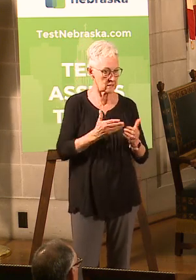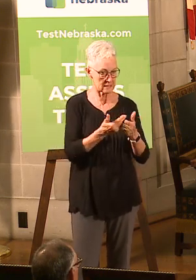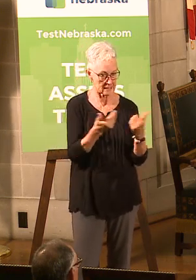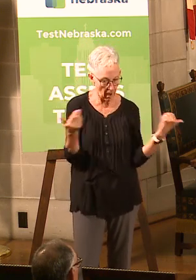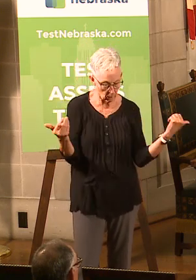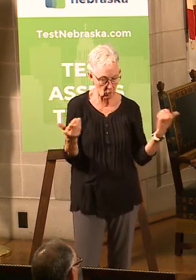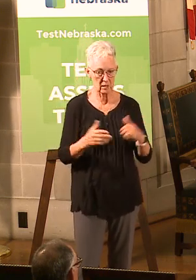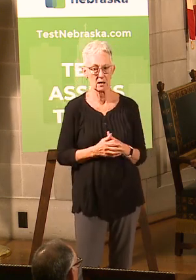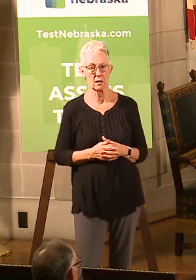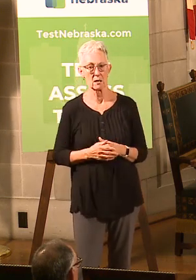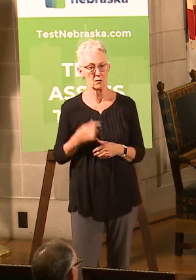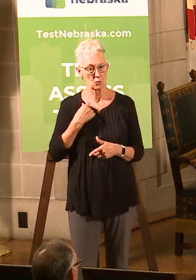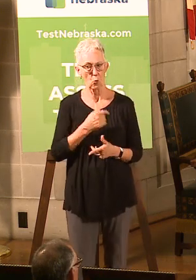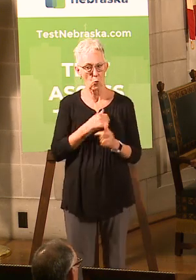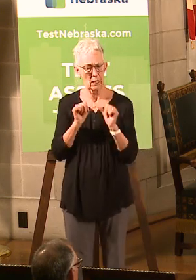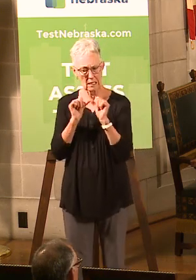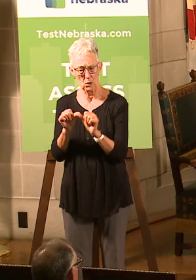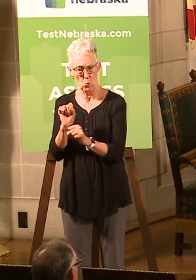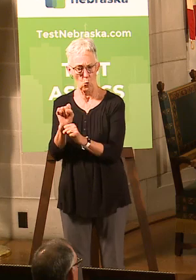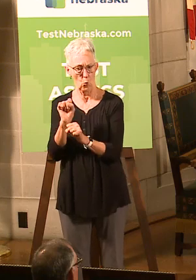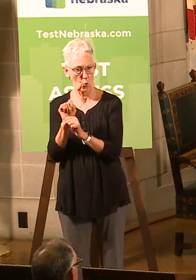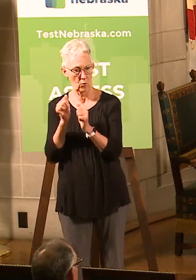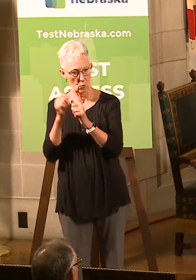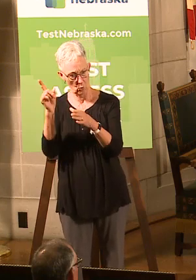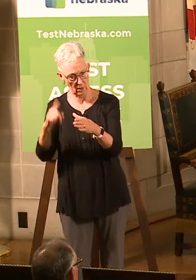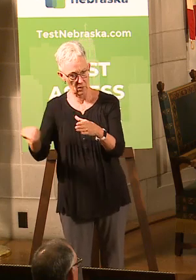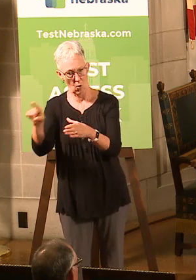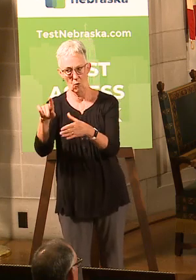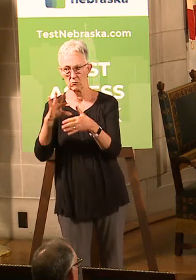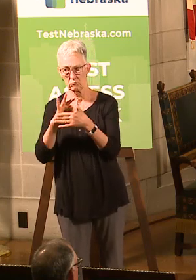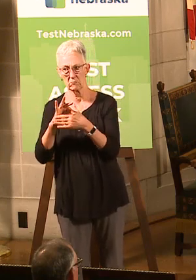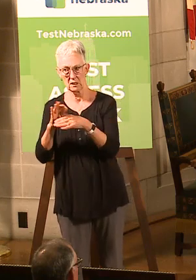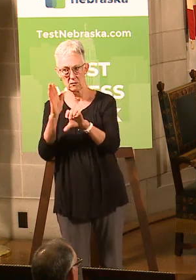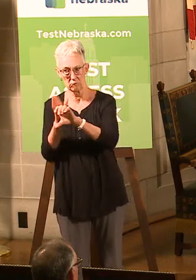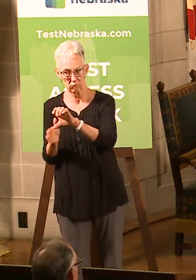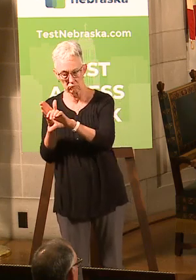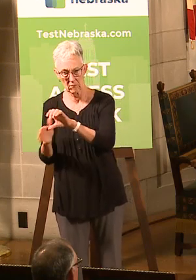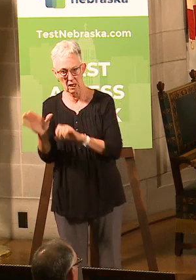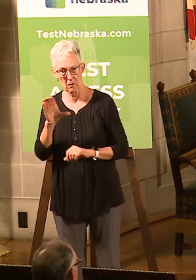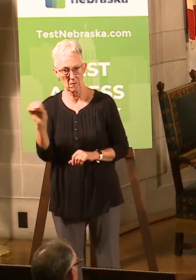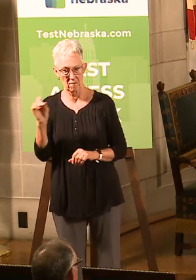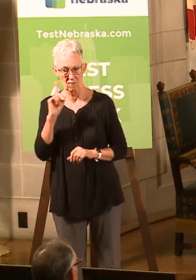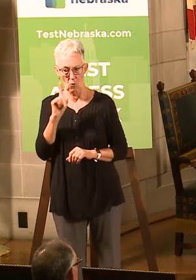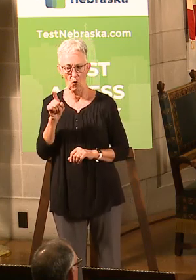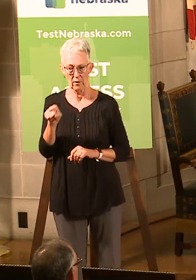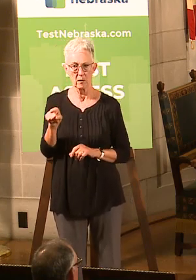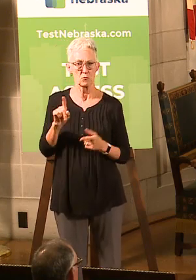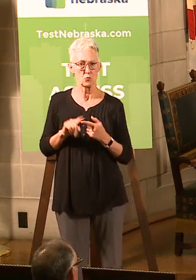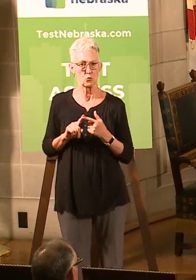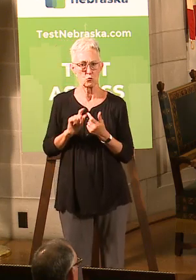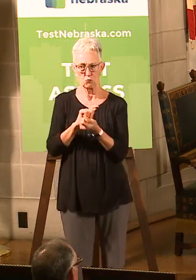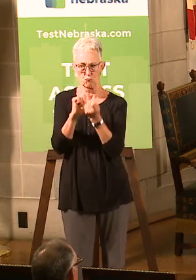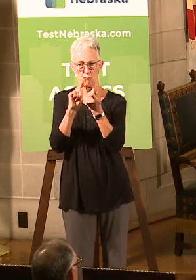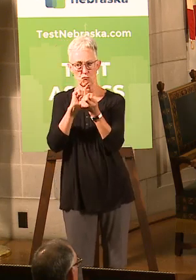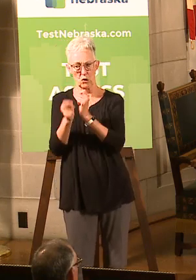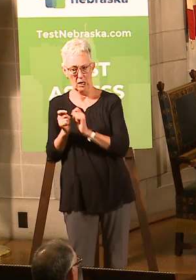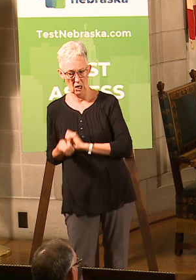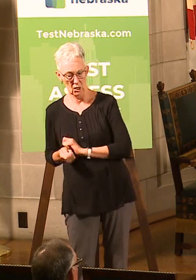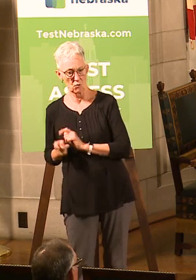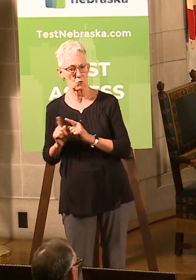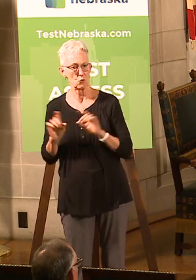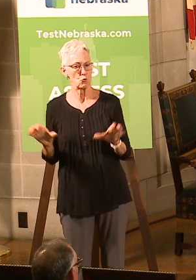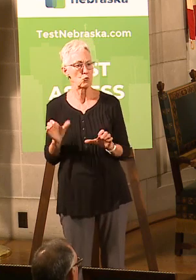to work with them with regard to, you know, have the conversations about adopting the best practices, why Shelly does the follow-up